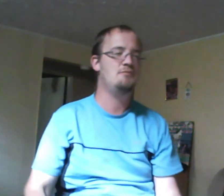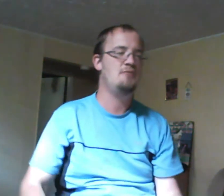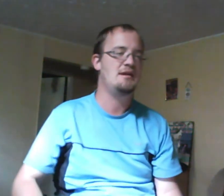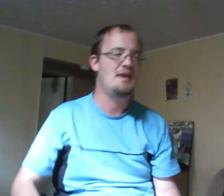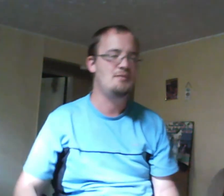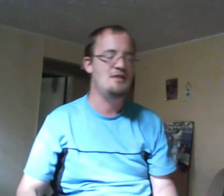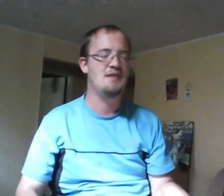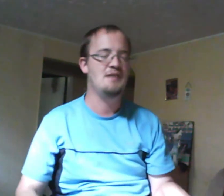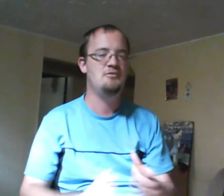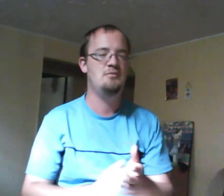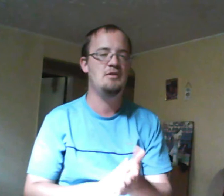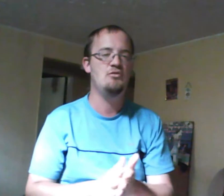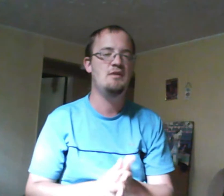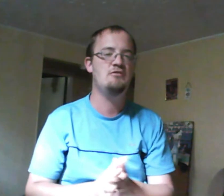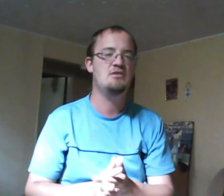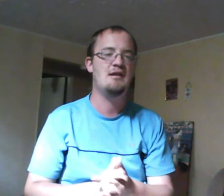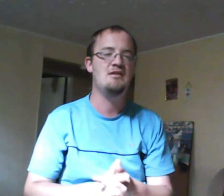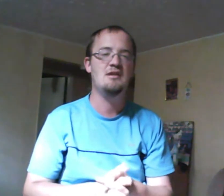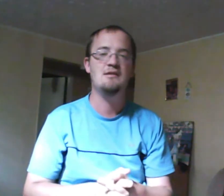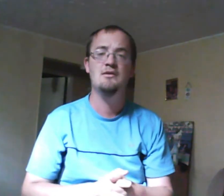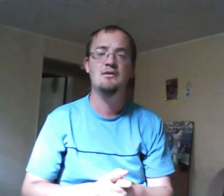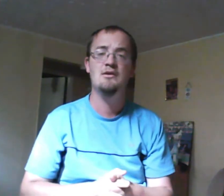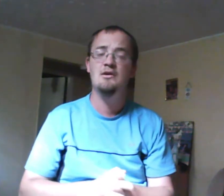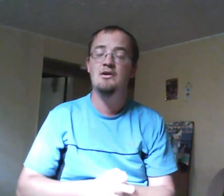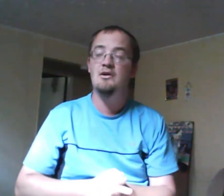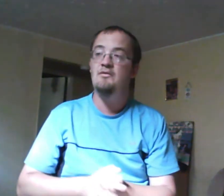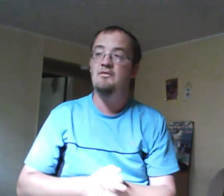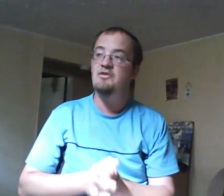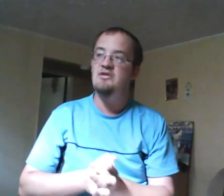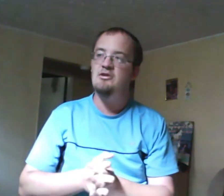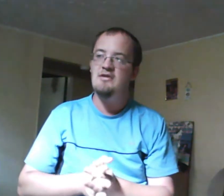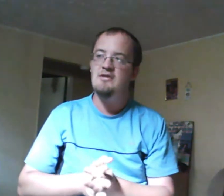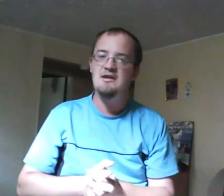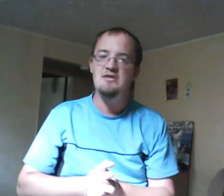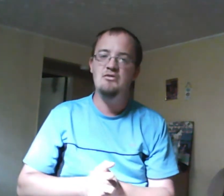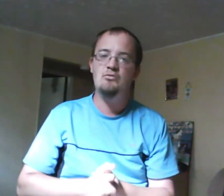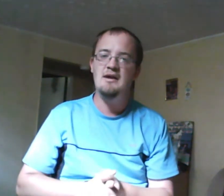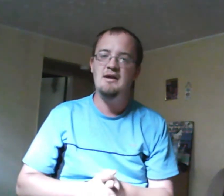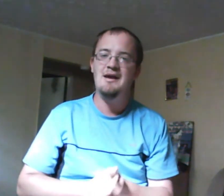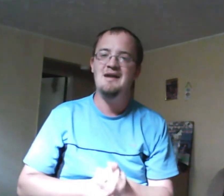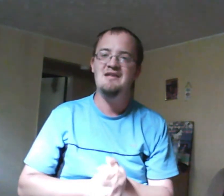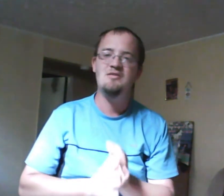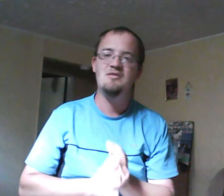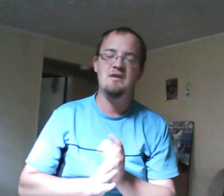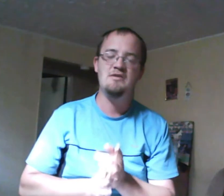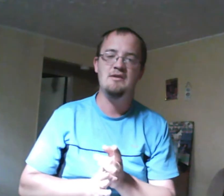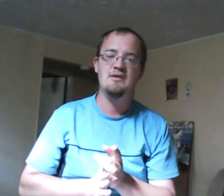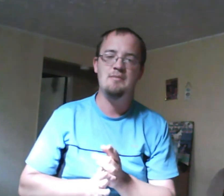campaign stop to build a new wing for Degrassi it's like does Degrassi need a new wing and is this basically nepotism